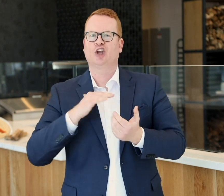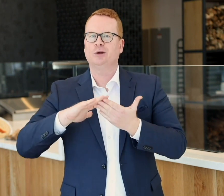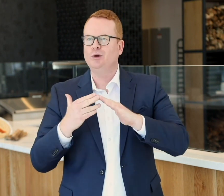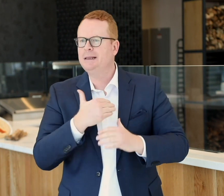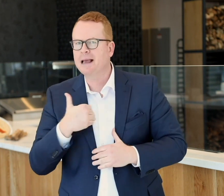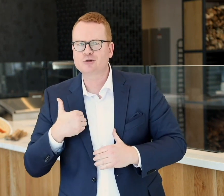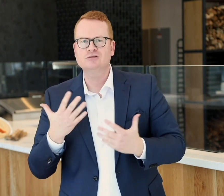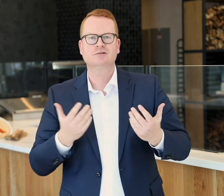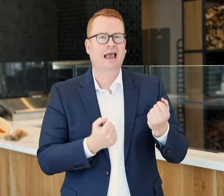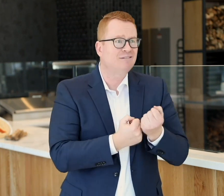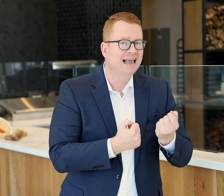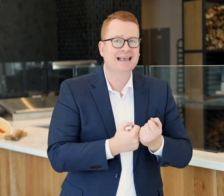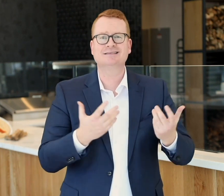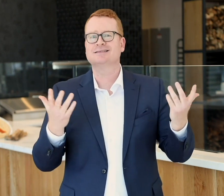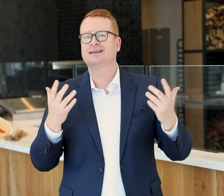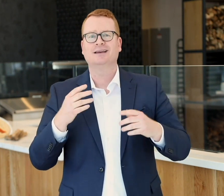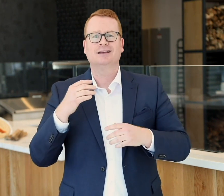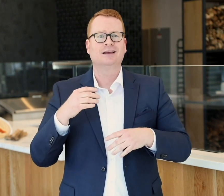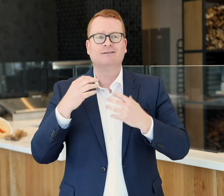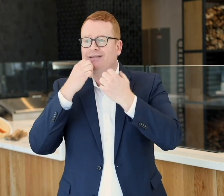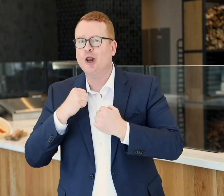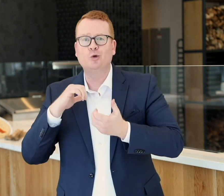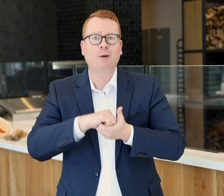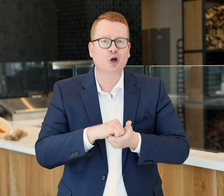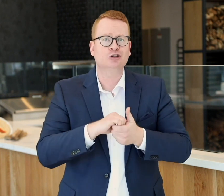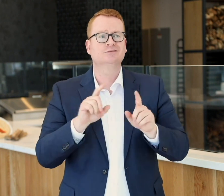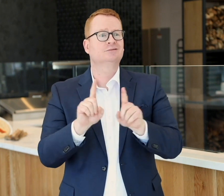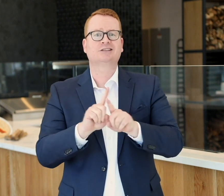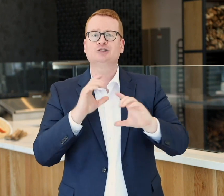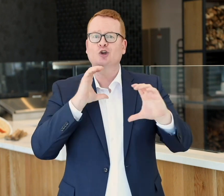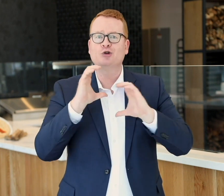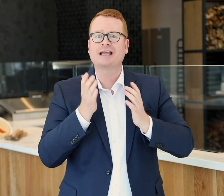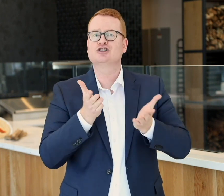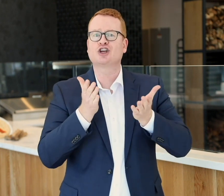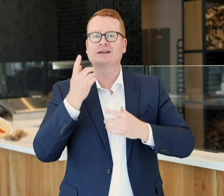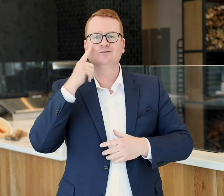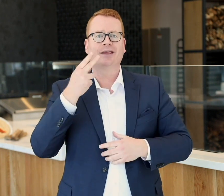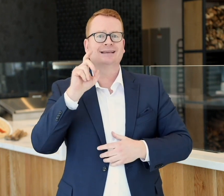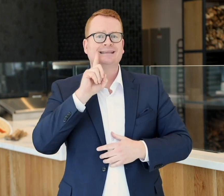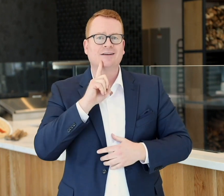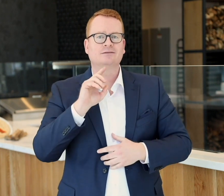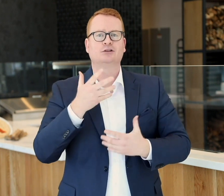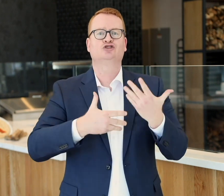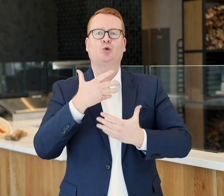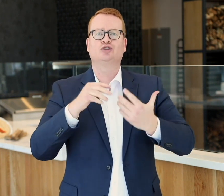community members and advocates and valued partners, such as the Communications Service for the Deaf